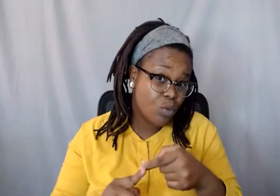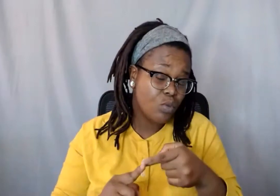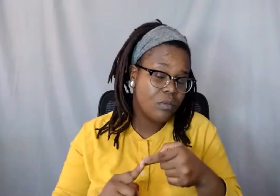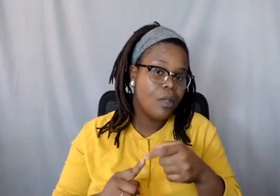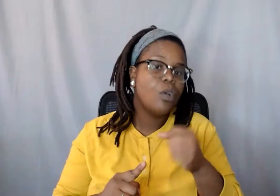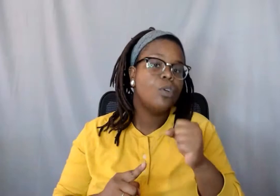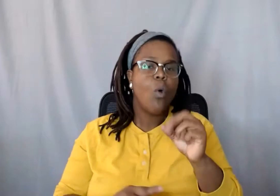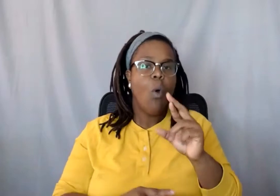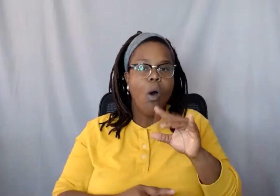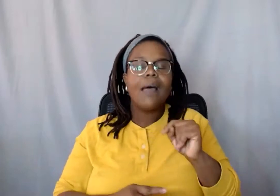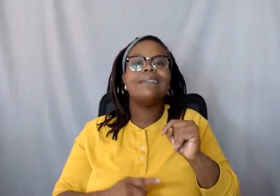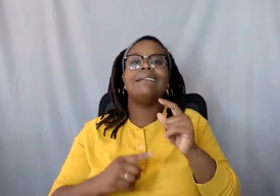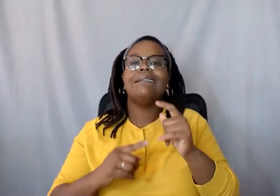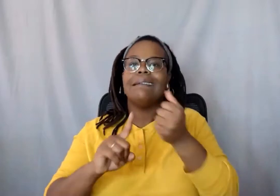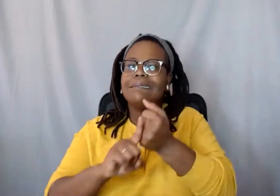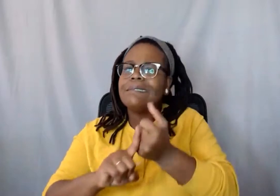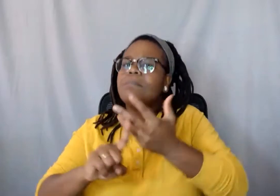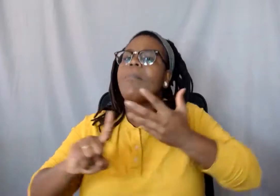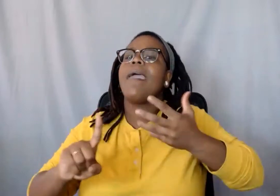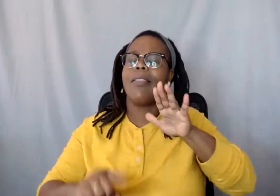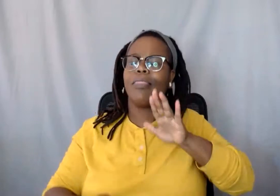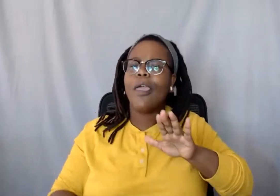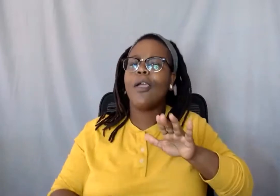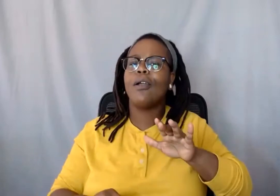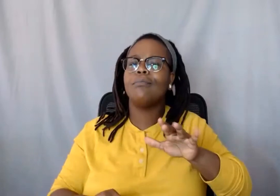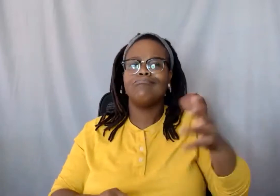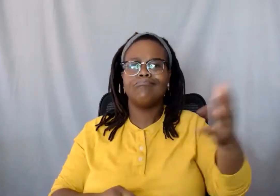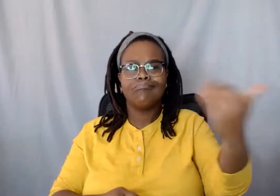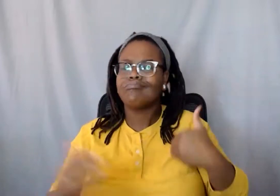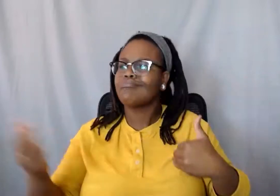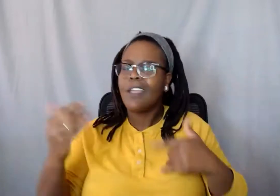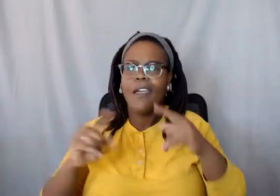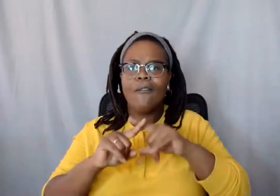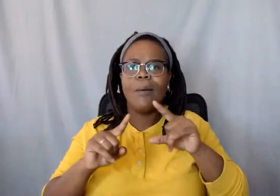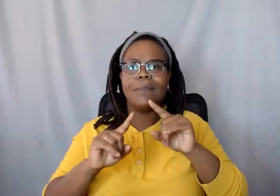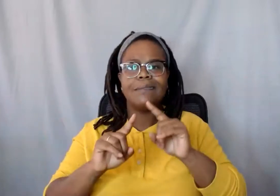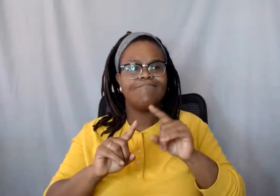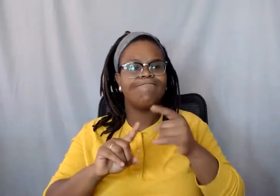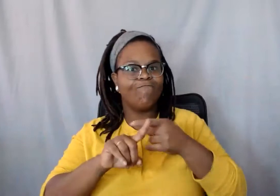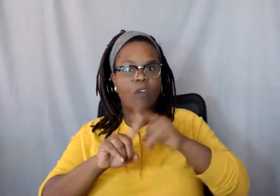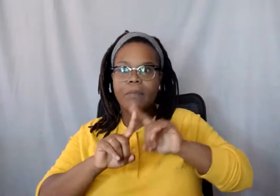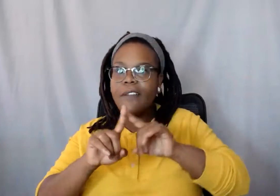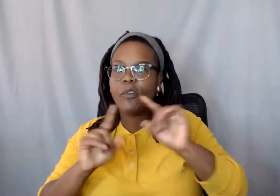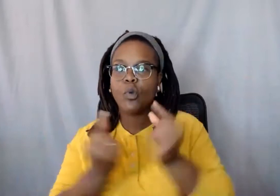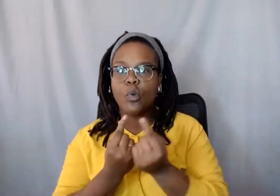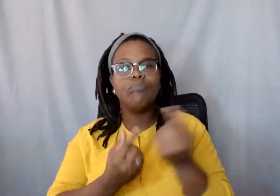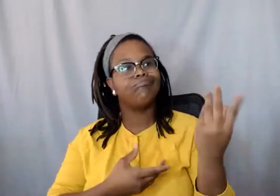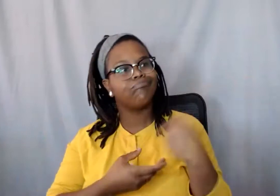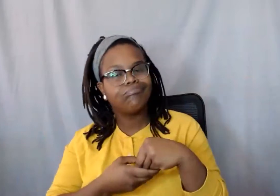expand its outreach by letting groups from different groups be able to actually say their